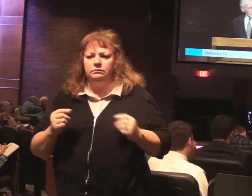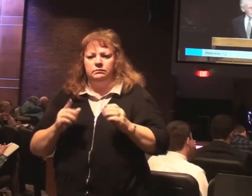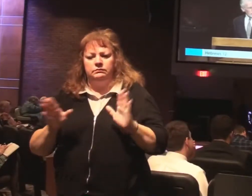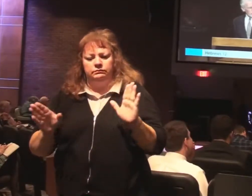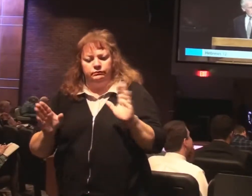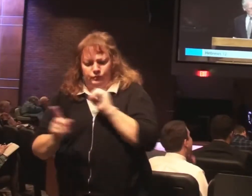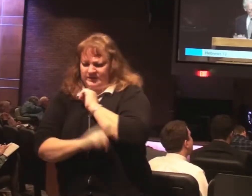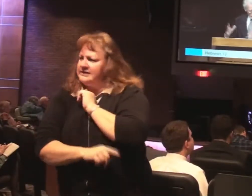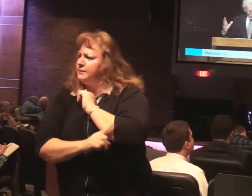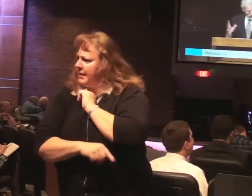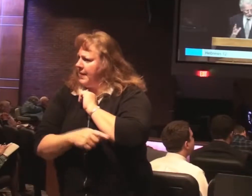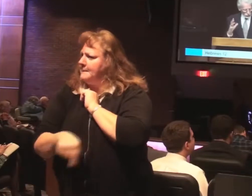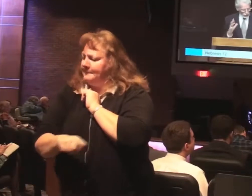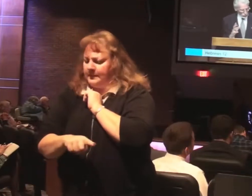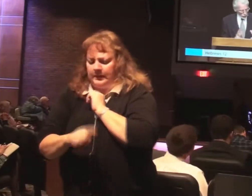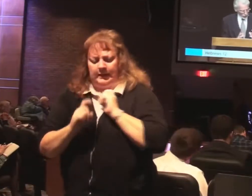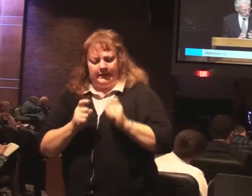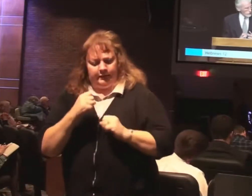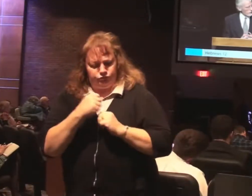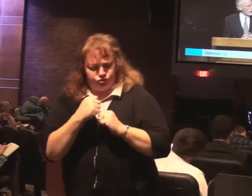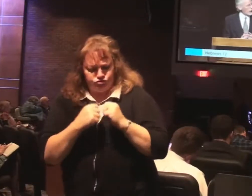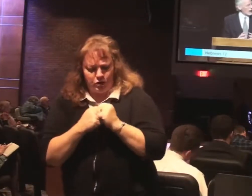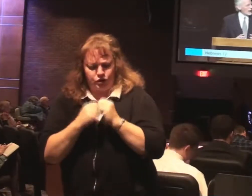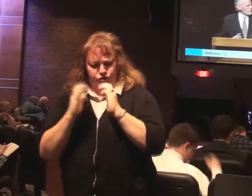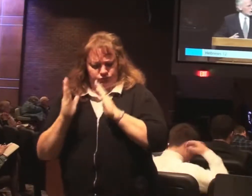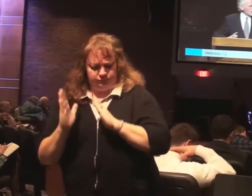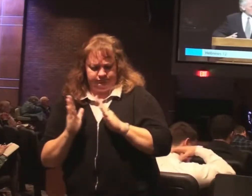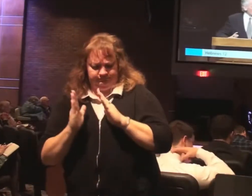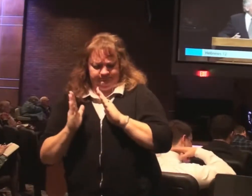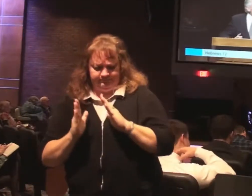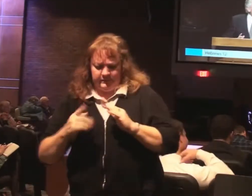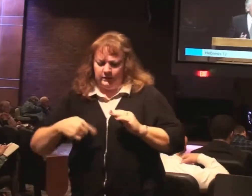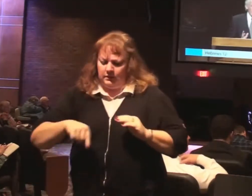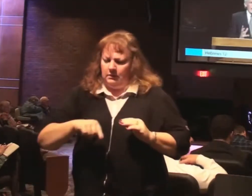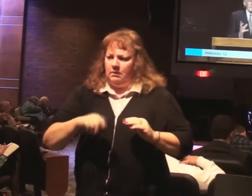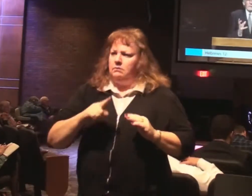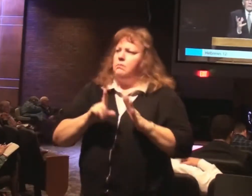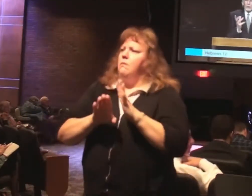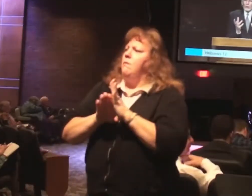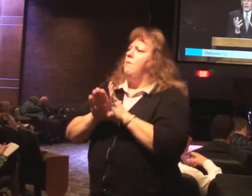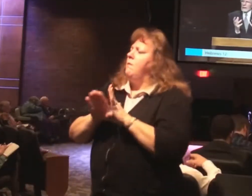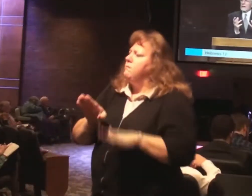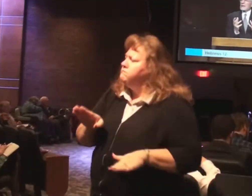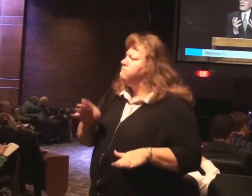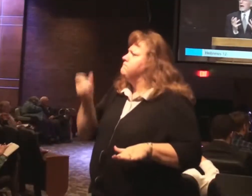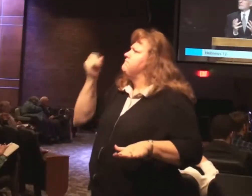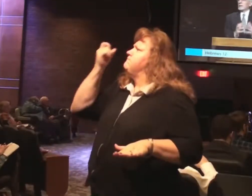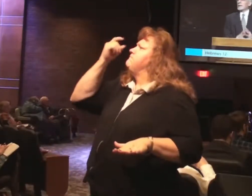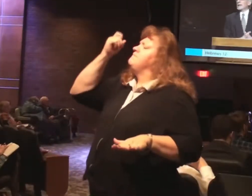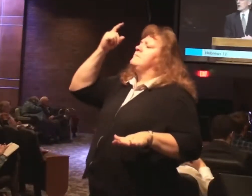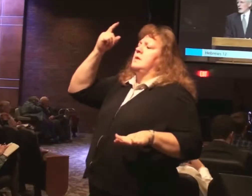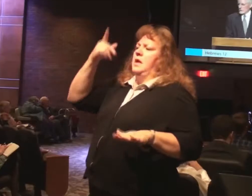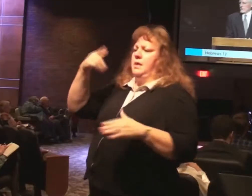You want to bring structure and order to their lives so that they develop and mature into competent adults.